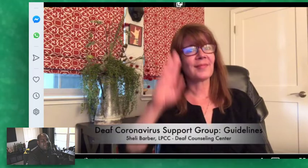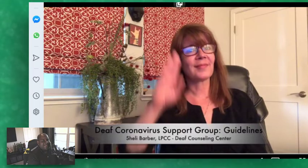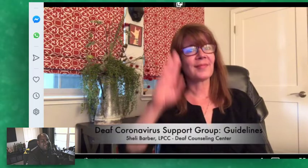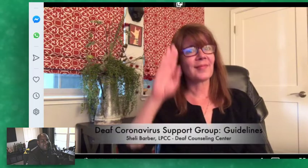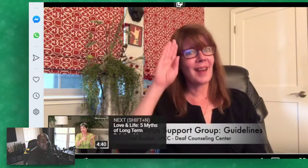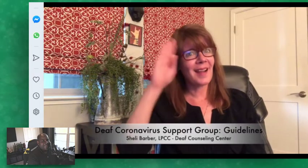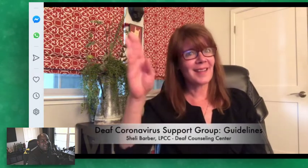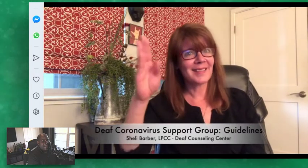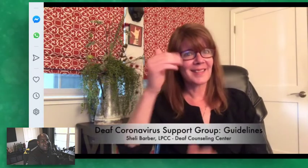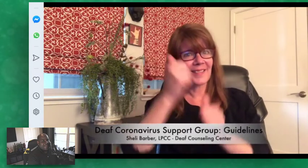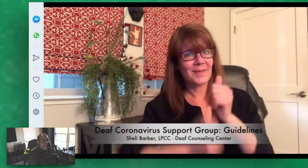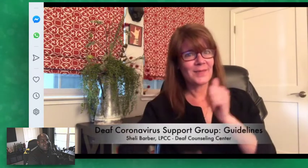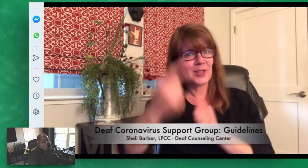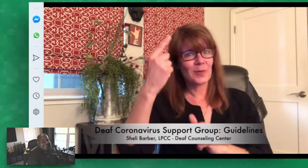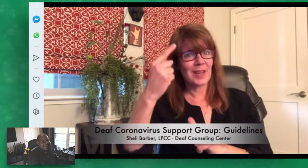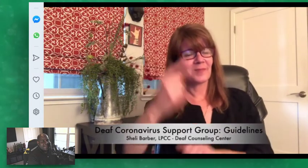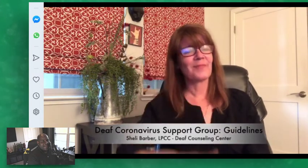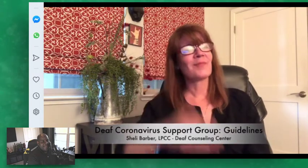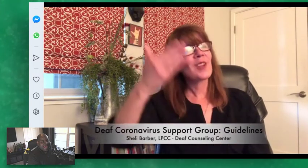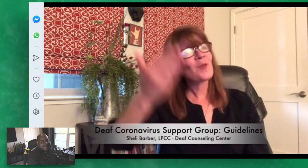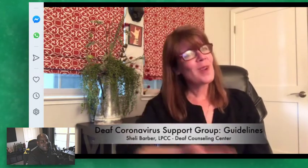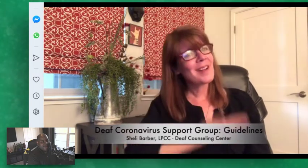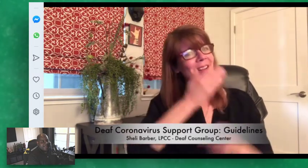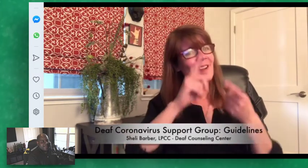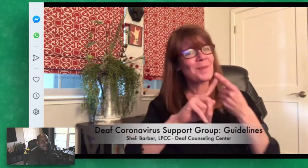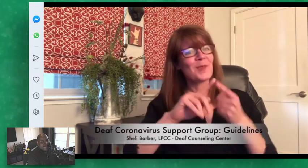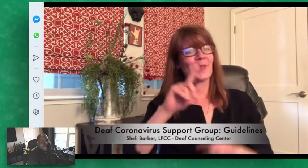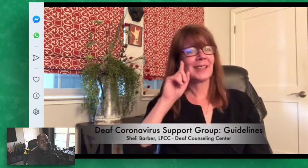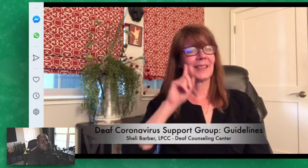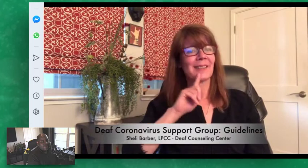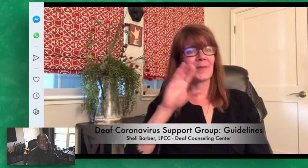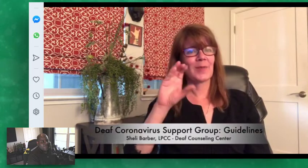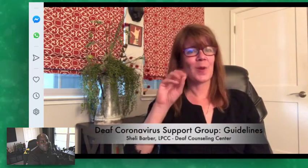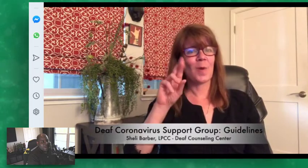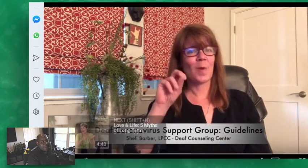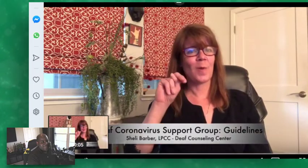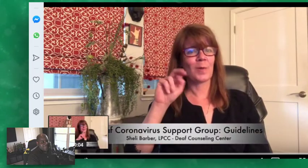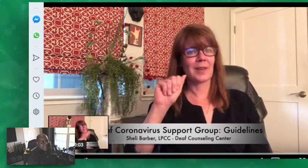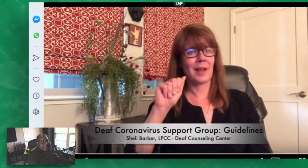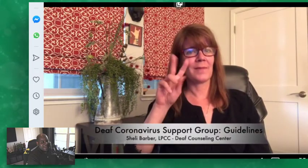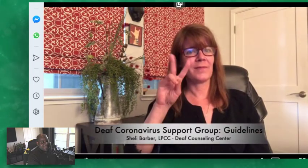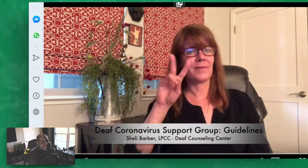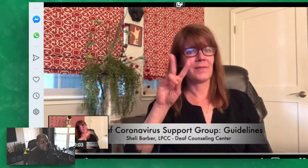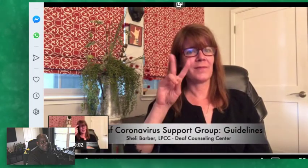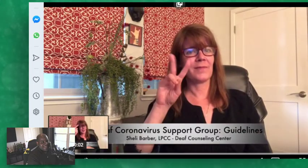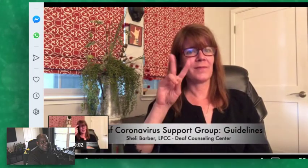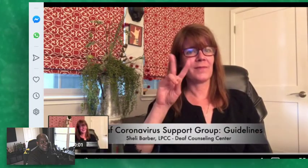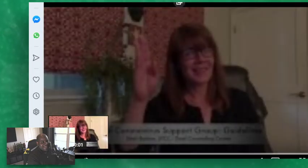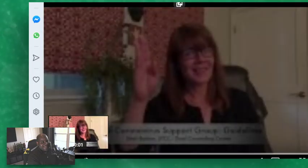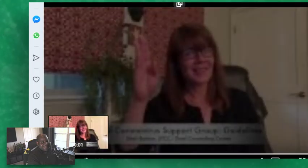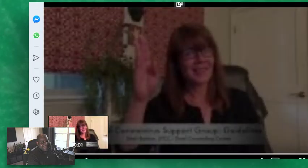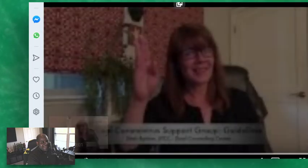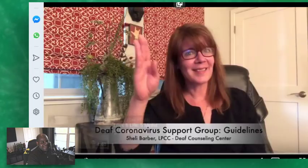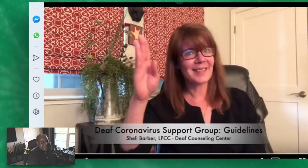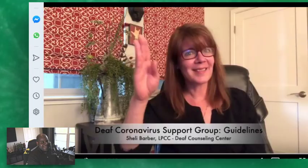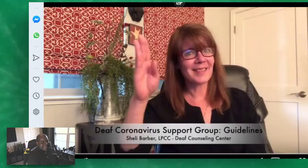cool welcome everyone oh let me back up I got some things that I need to